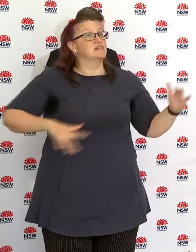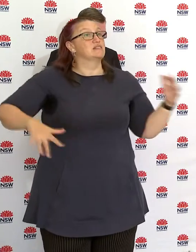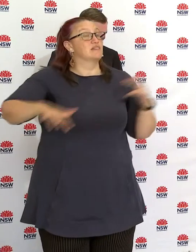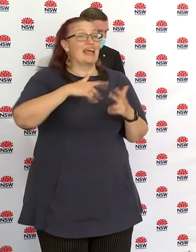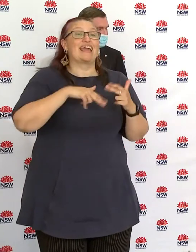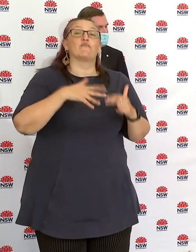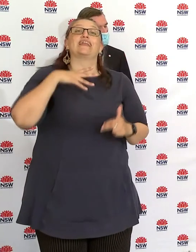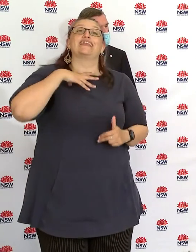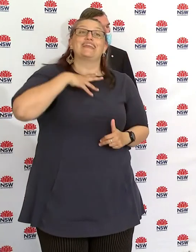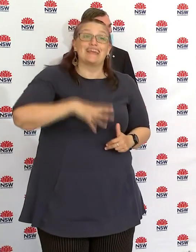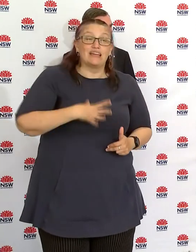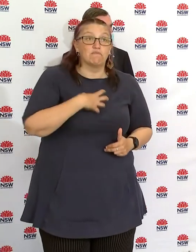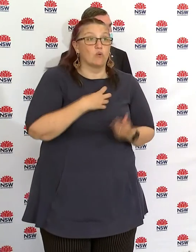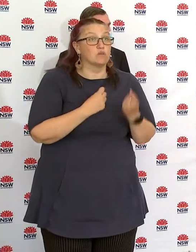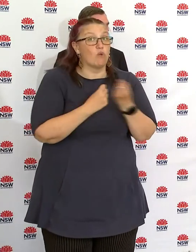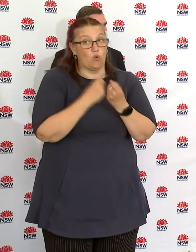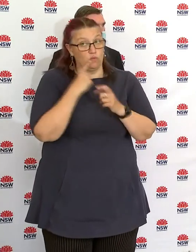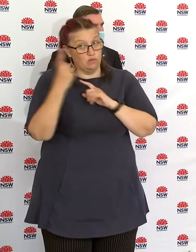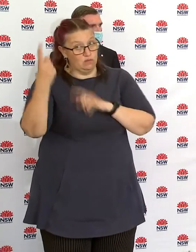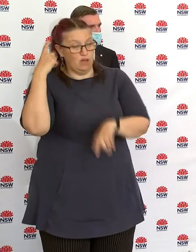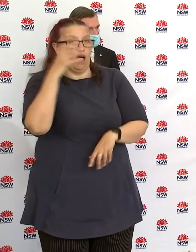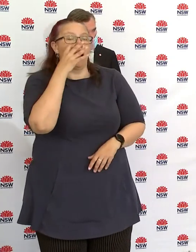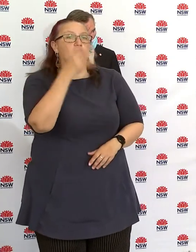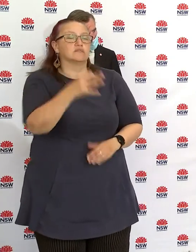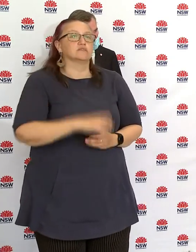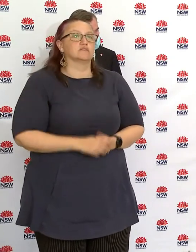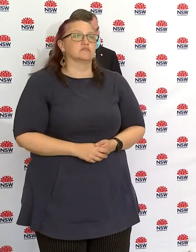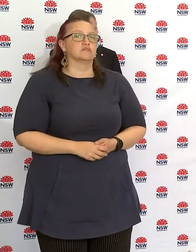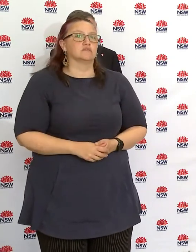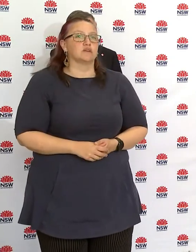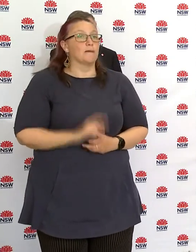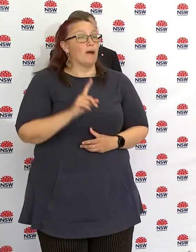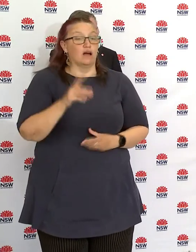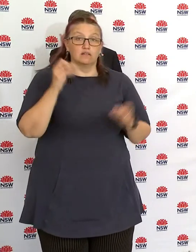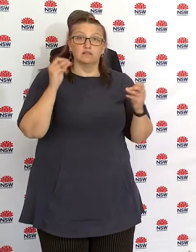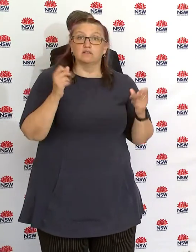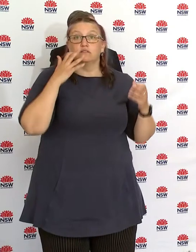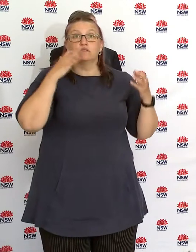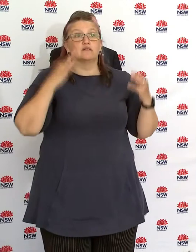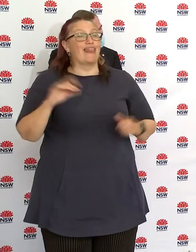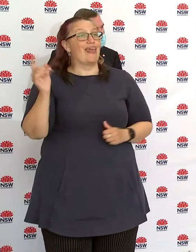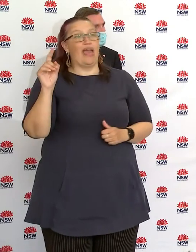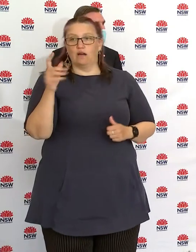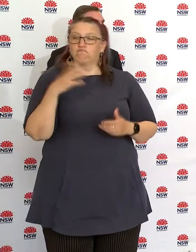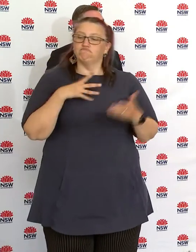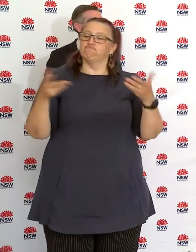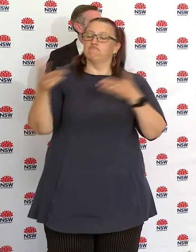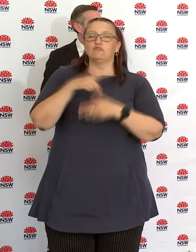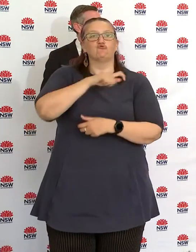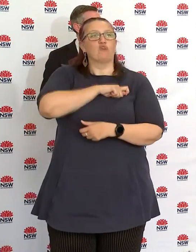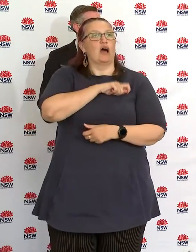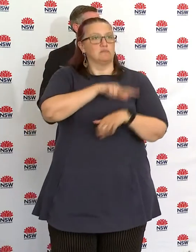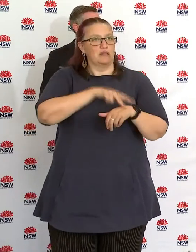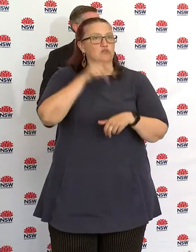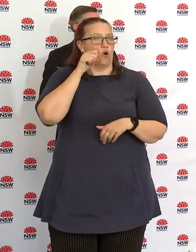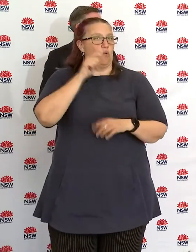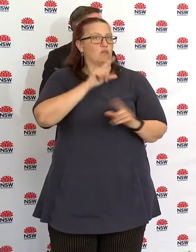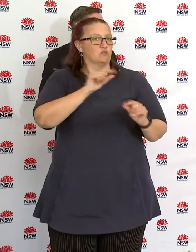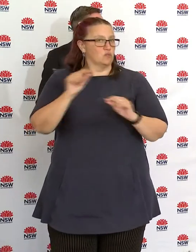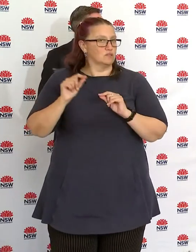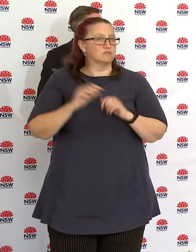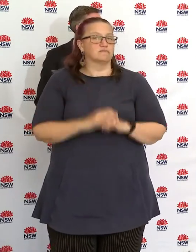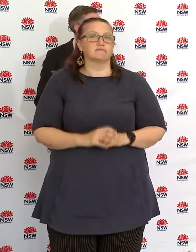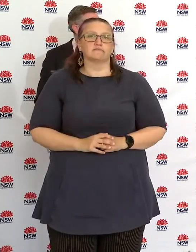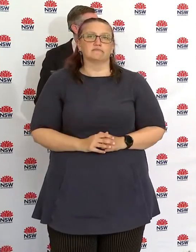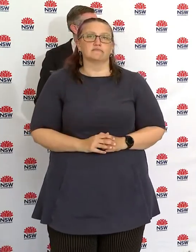course, we'll ask for it. And those meetings and discussions are ongoing. I know that we've all already received some level of support in other ways through the